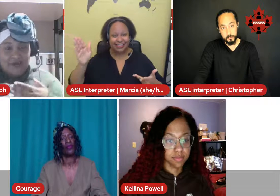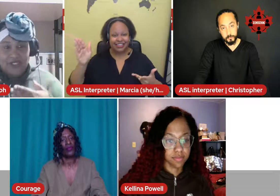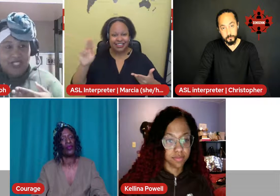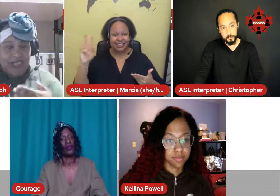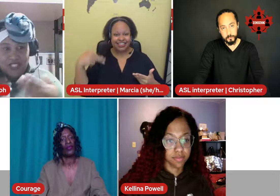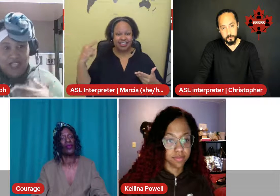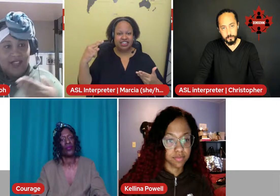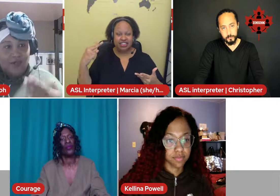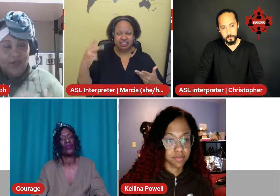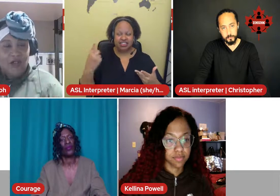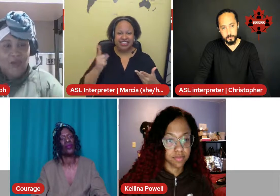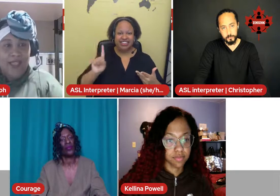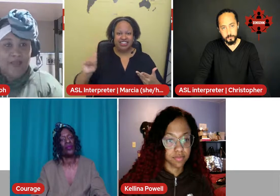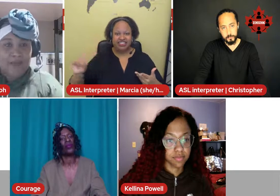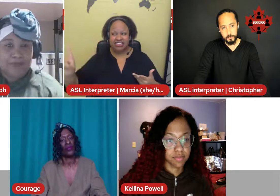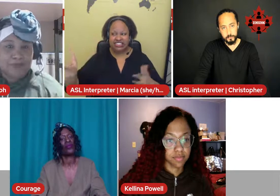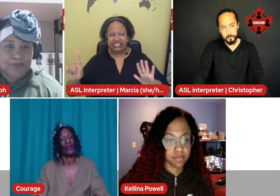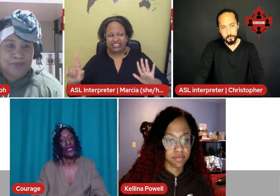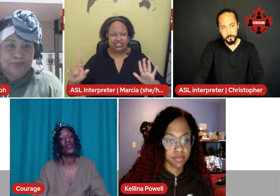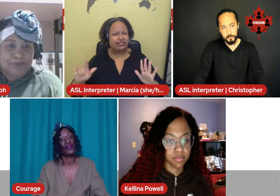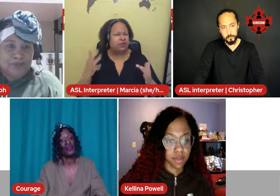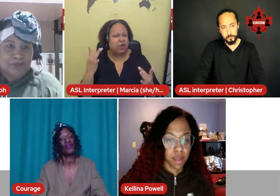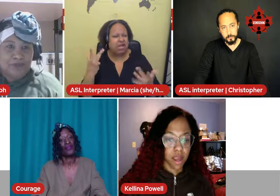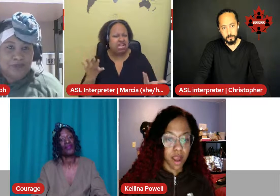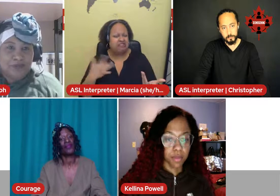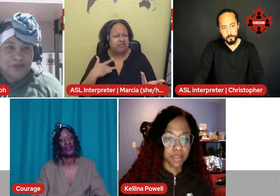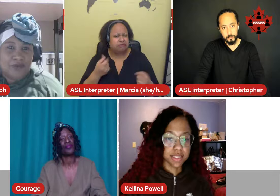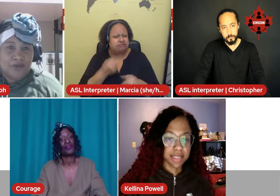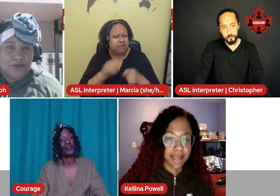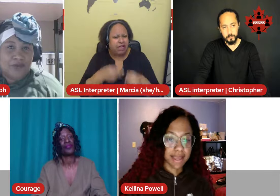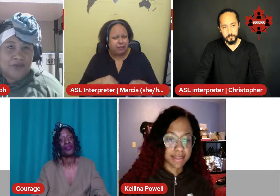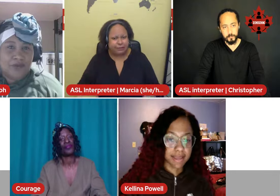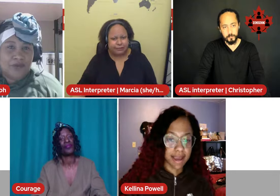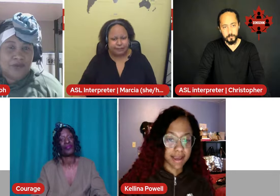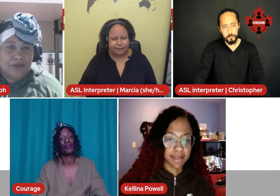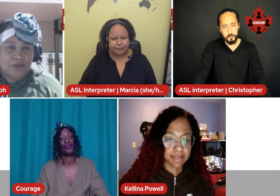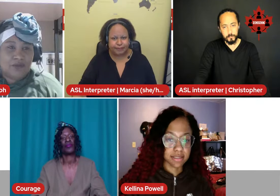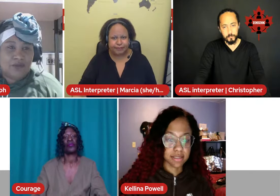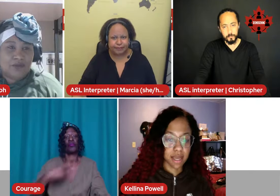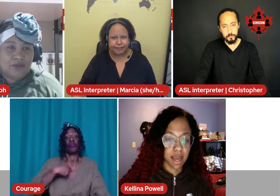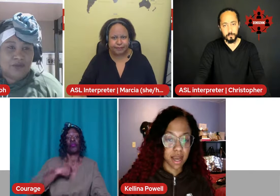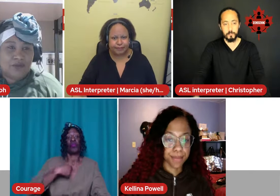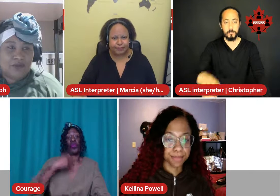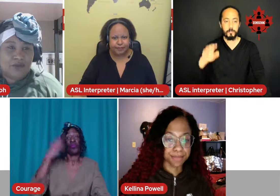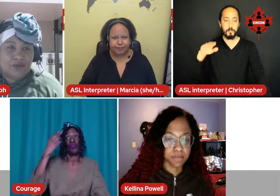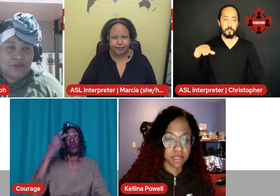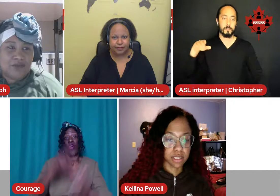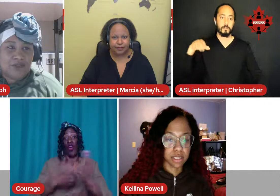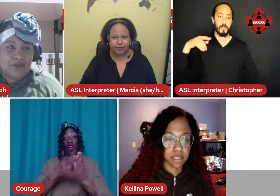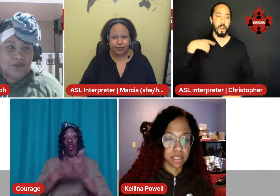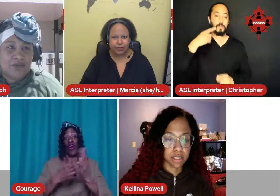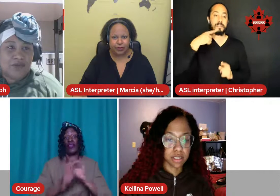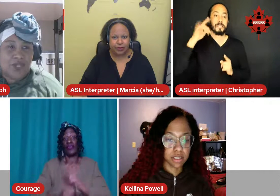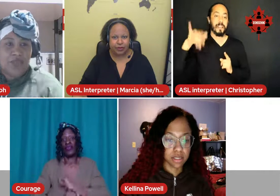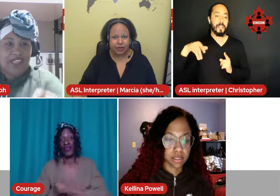shut out and walk away? Okay. I would say that, um. Oh wait.